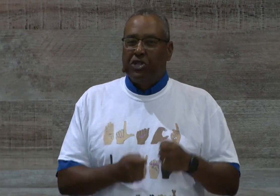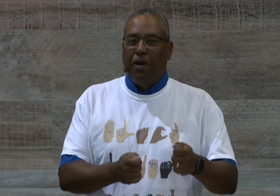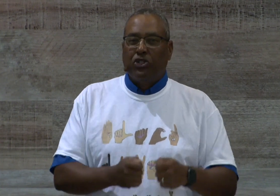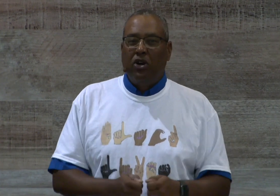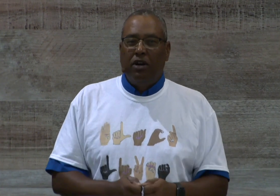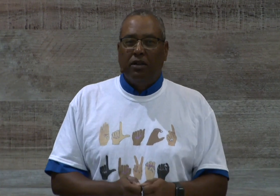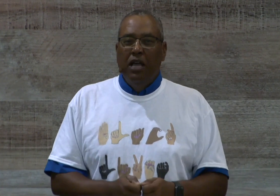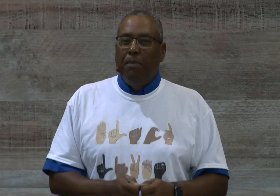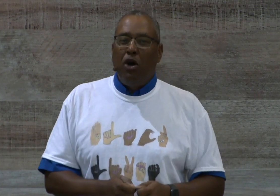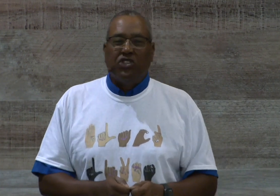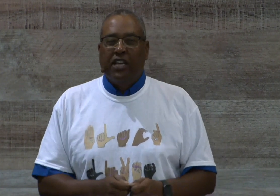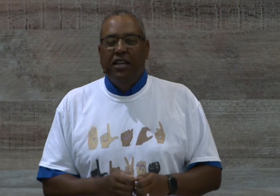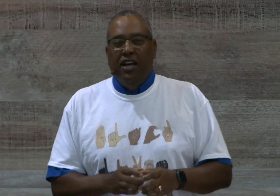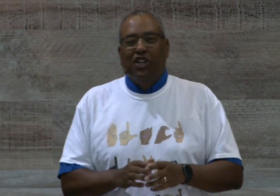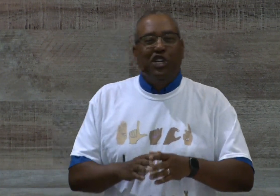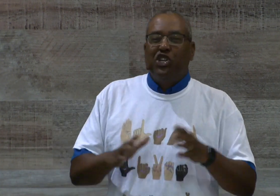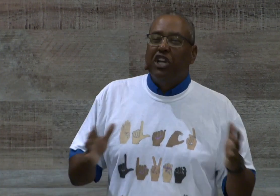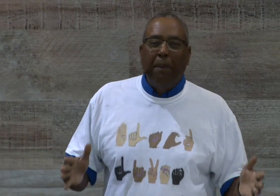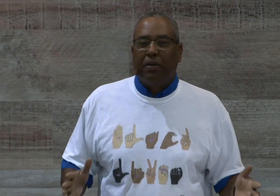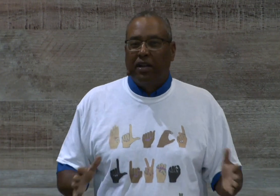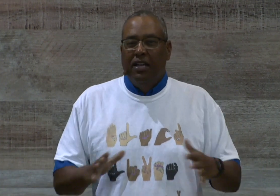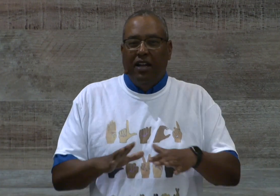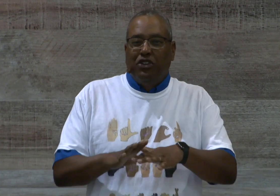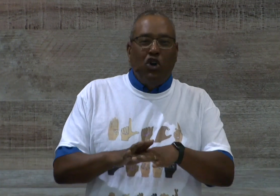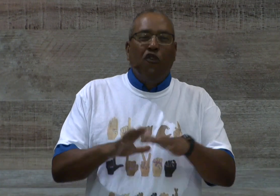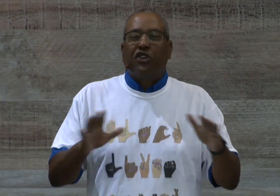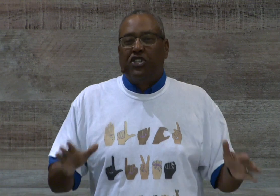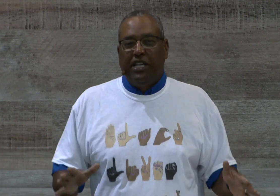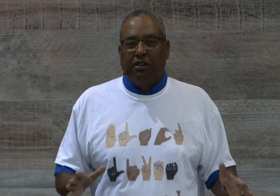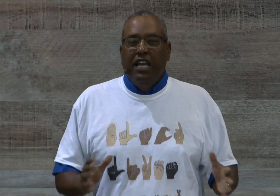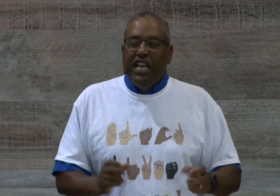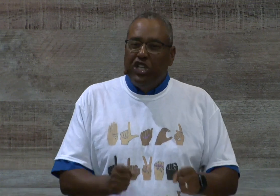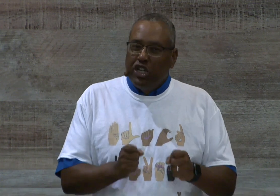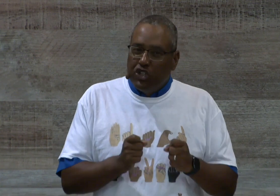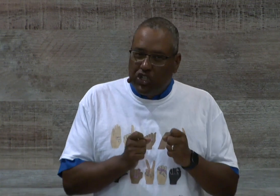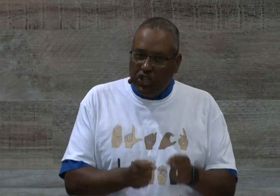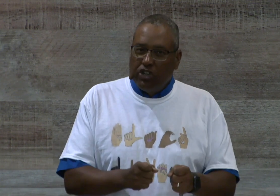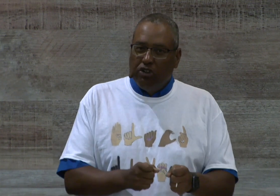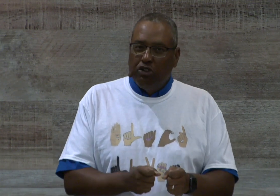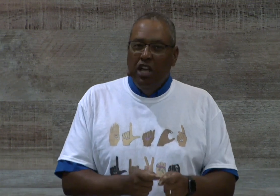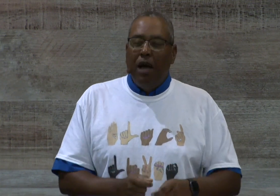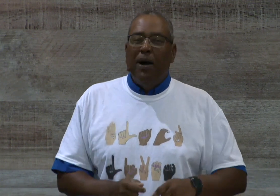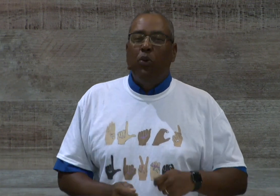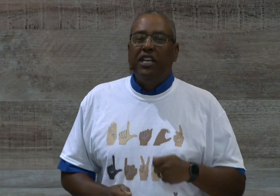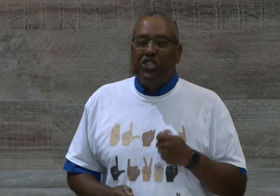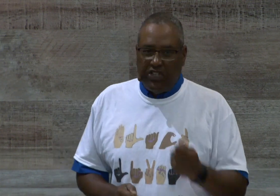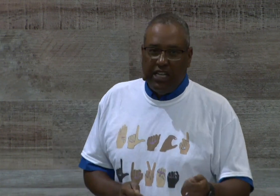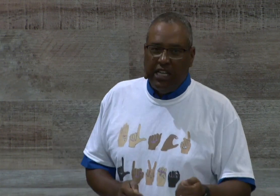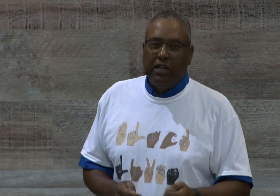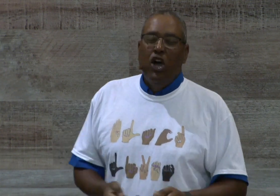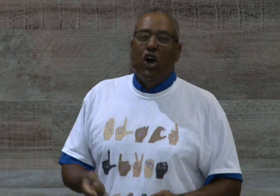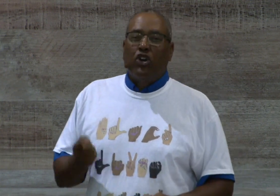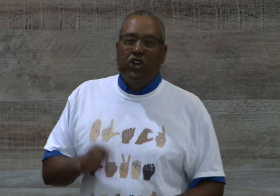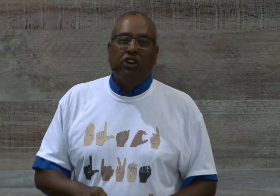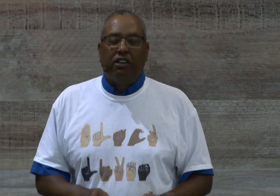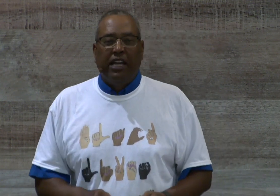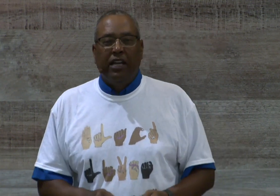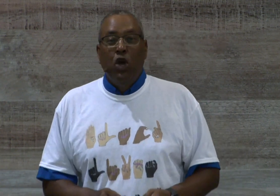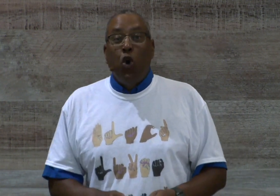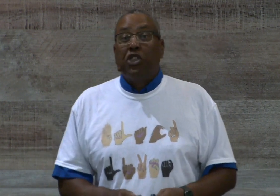Paul's heart. Paul's like a good shepherd, a good overseer. He's concerned about what he's seeing occurring or the